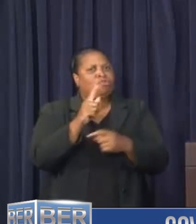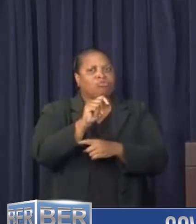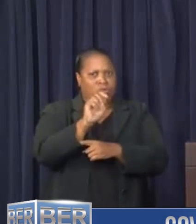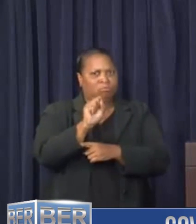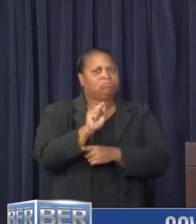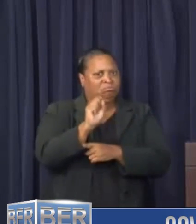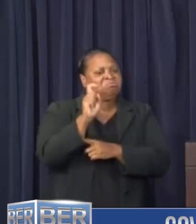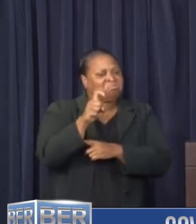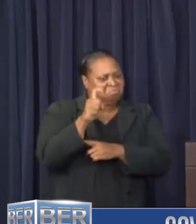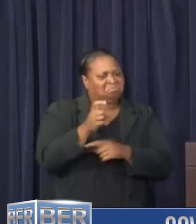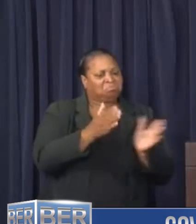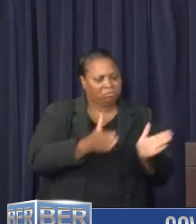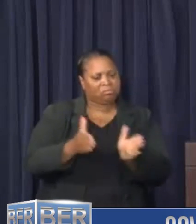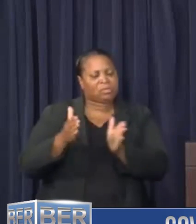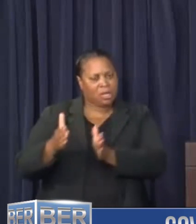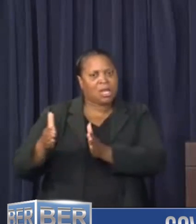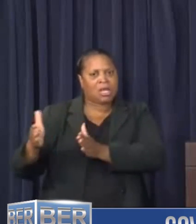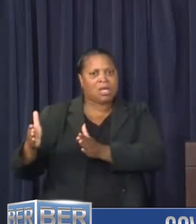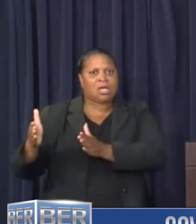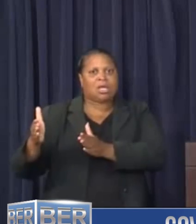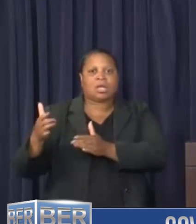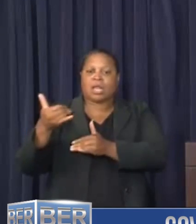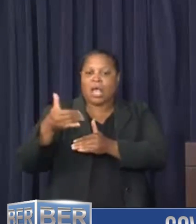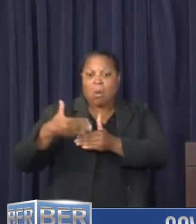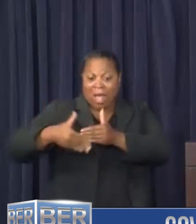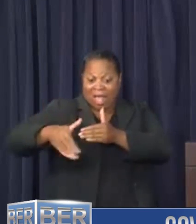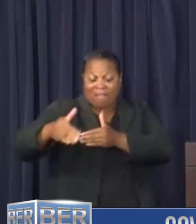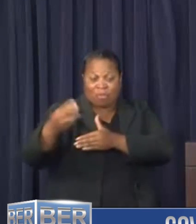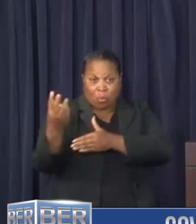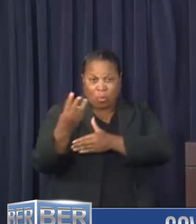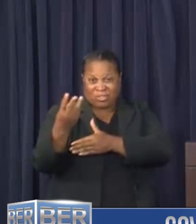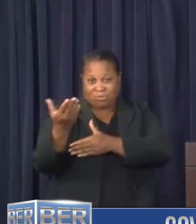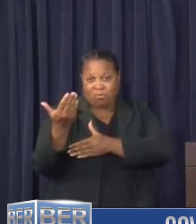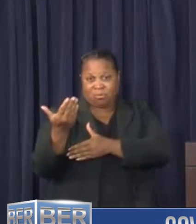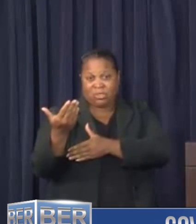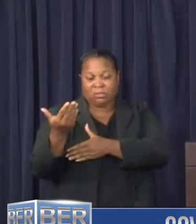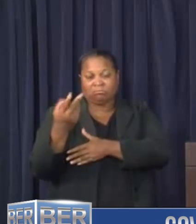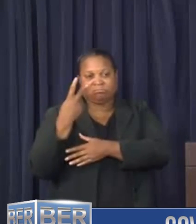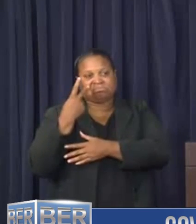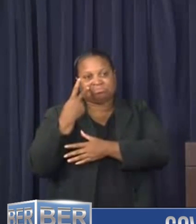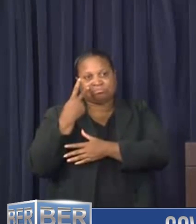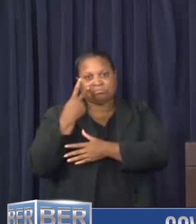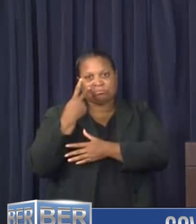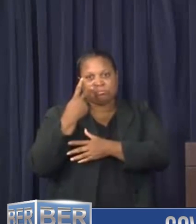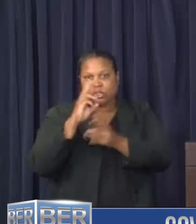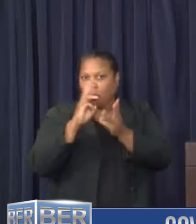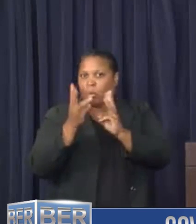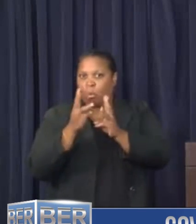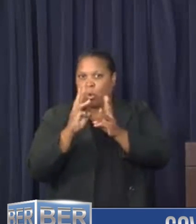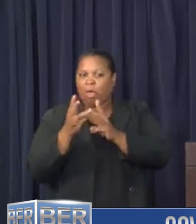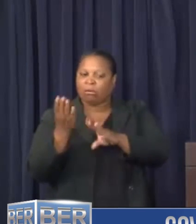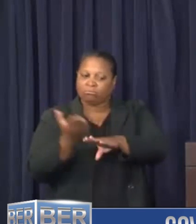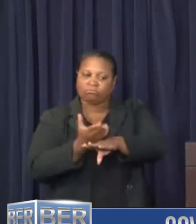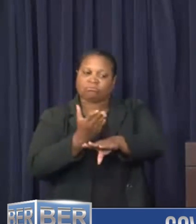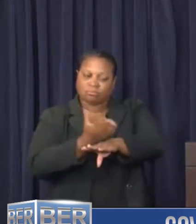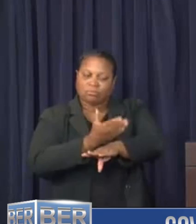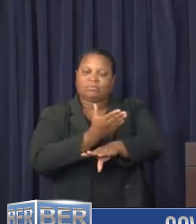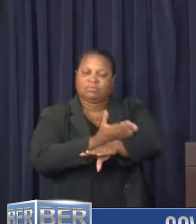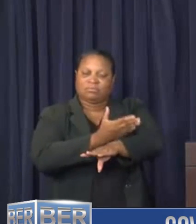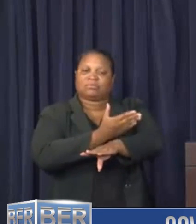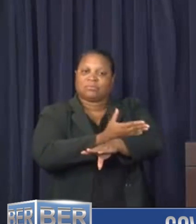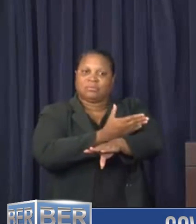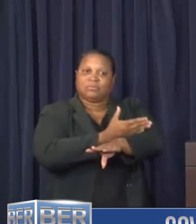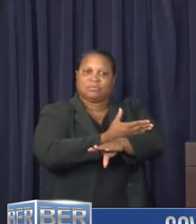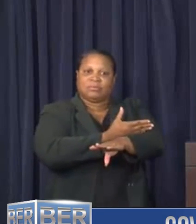So we need to be prepared for that. Now, after Wednesday morning, we should see those conditions, those weather conditions start to improve as